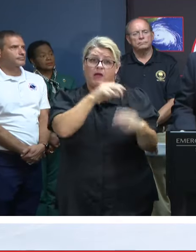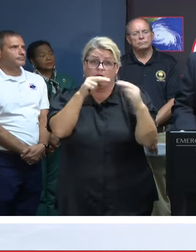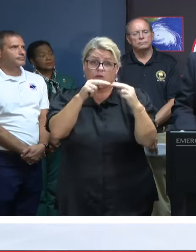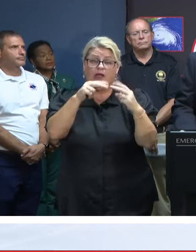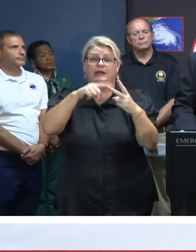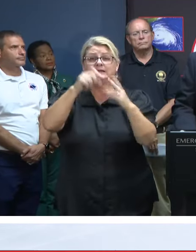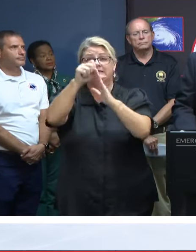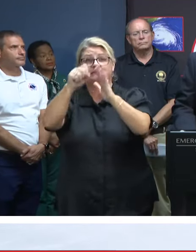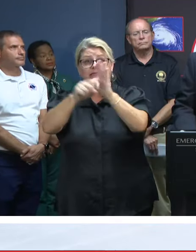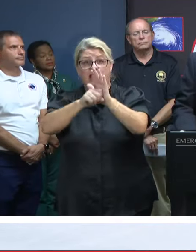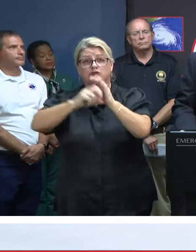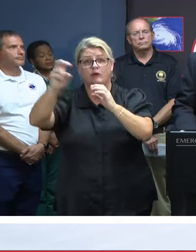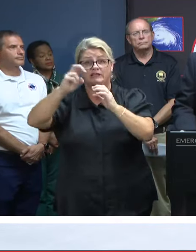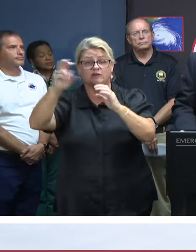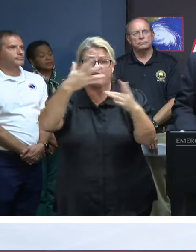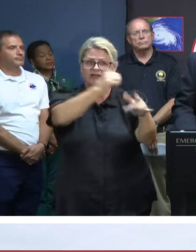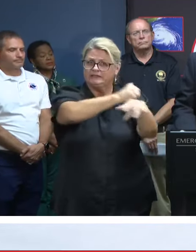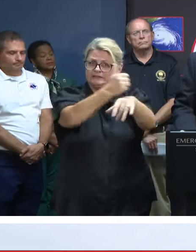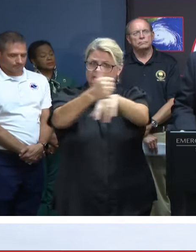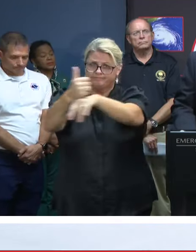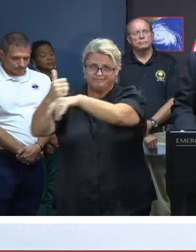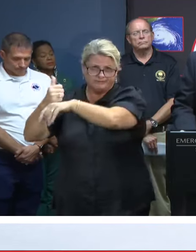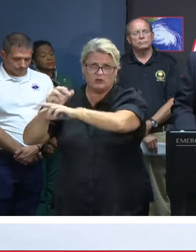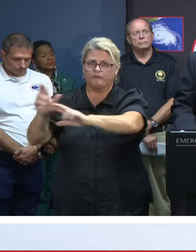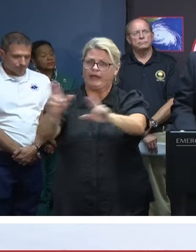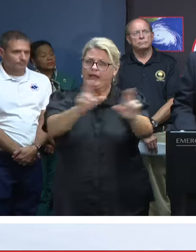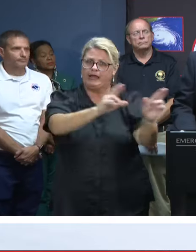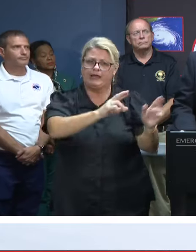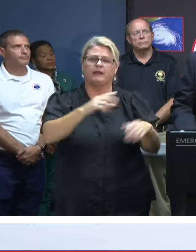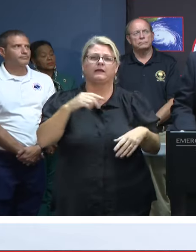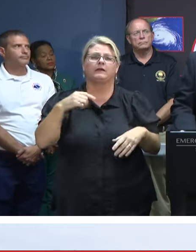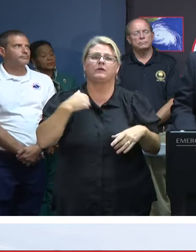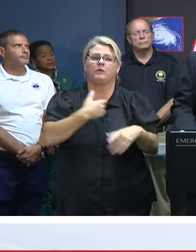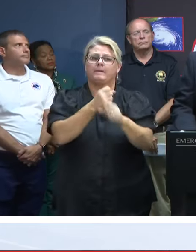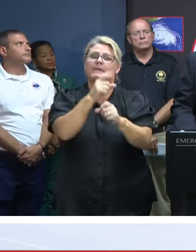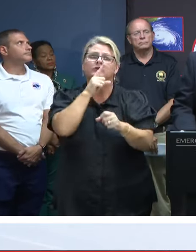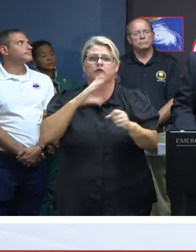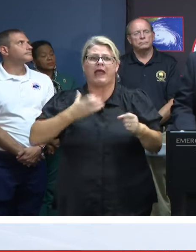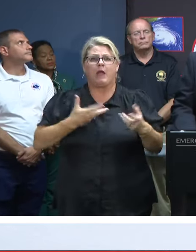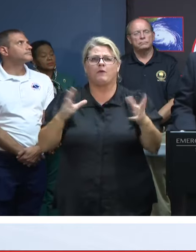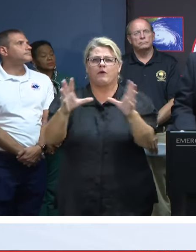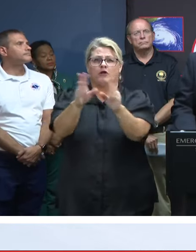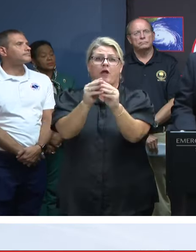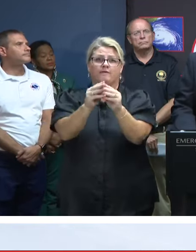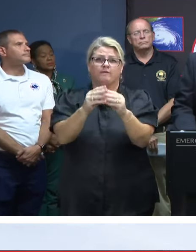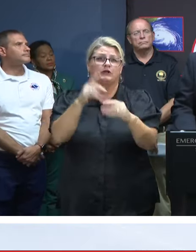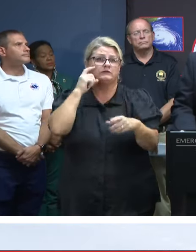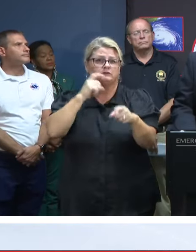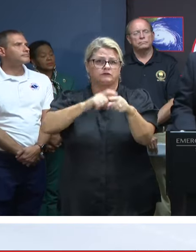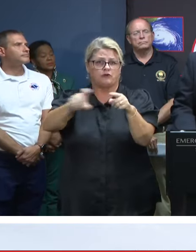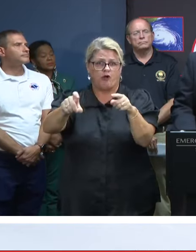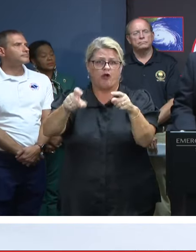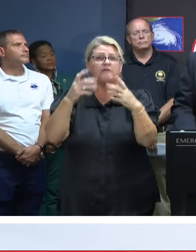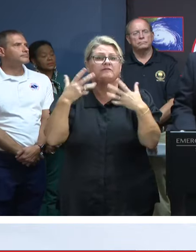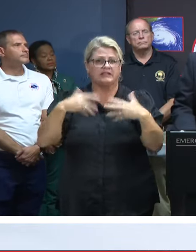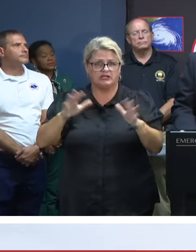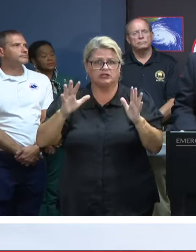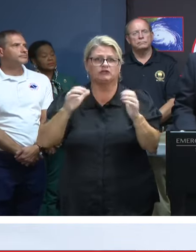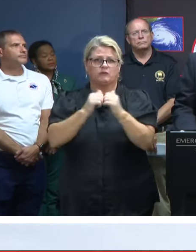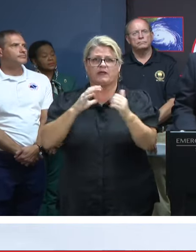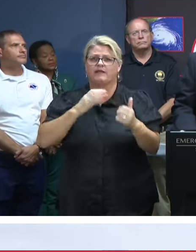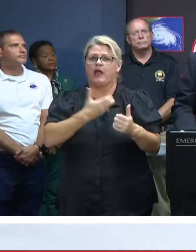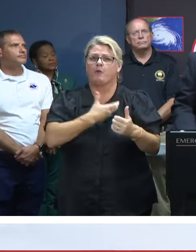in a ready status, all of those personnel, and we conducted our initial conference call, our coordinating conference call, with our field